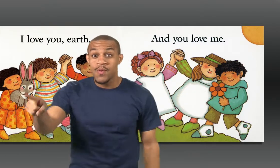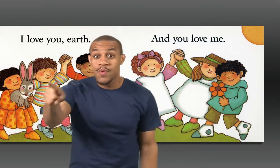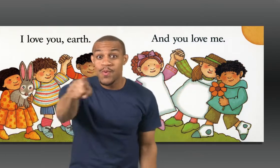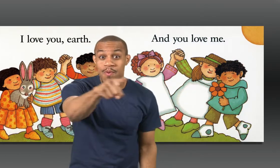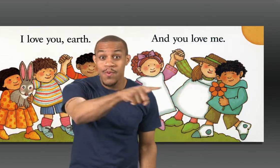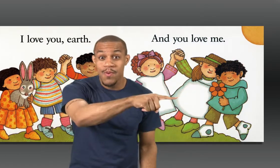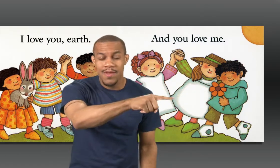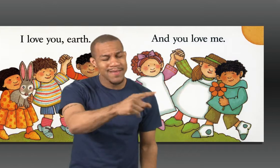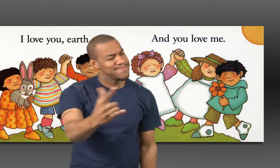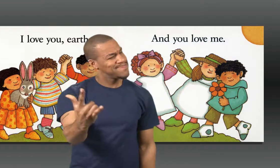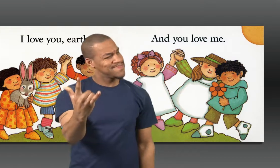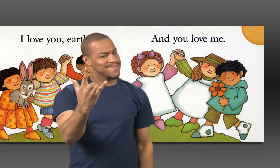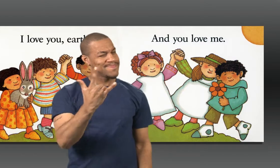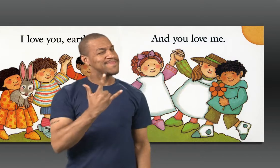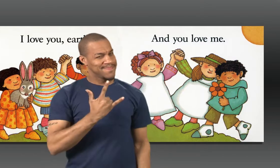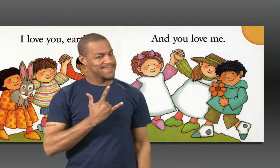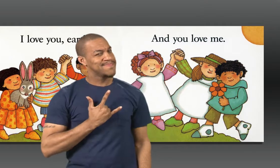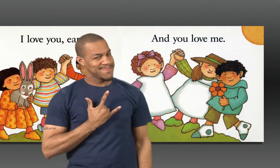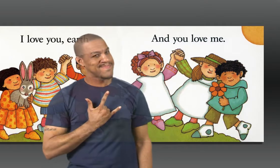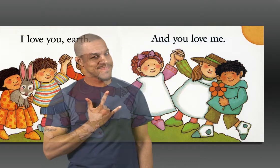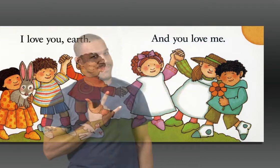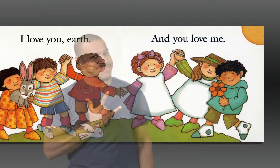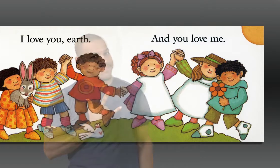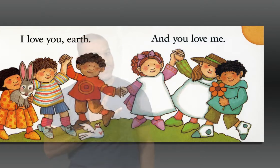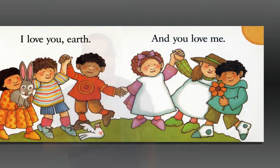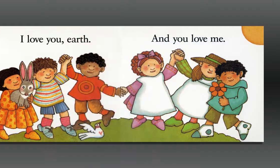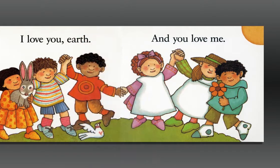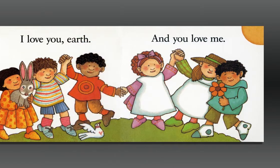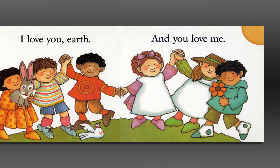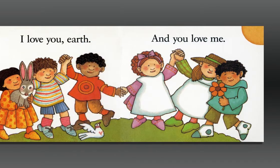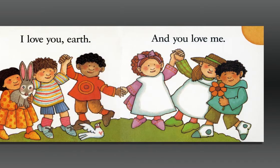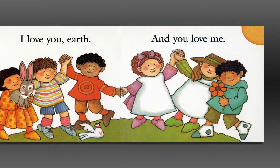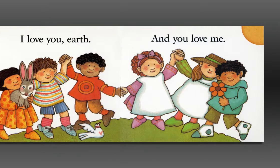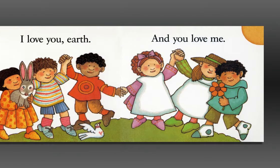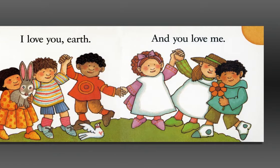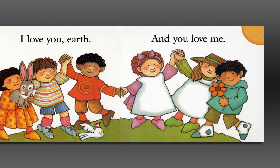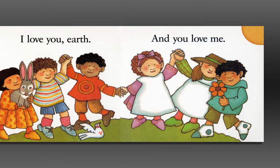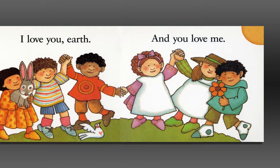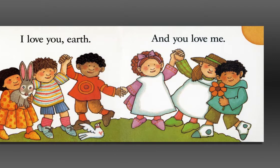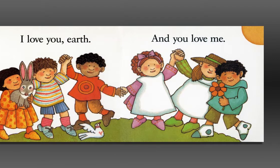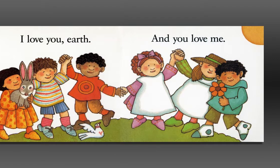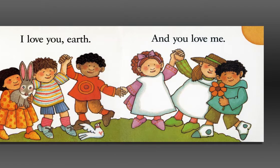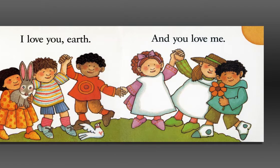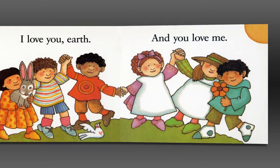And you love me. Thank you.